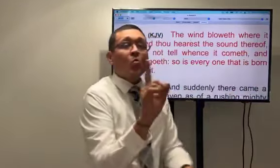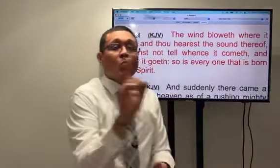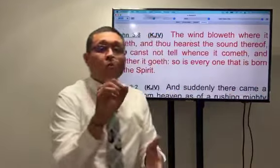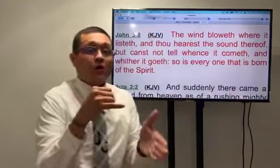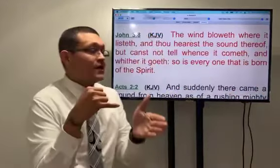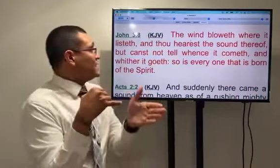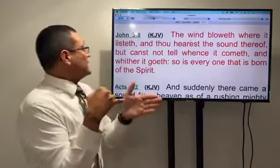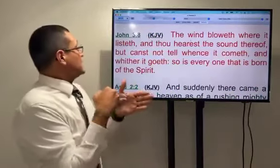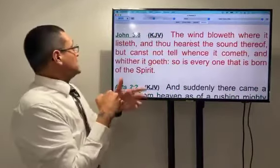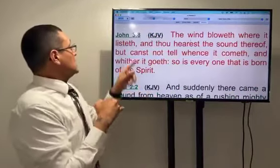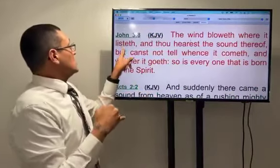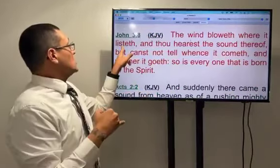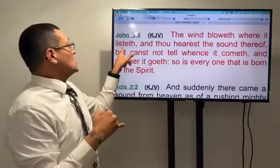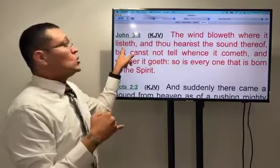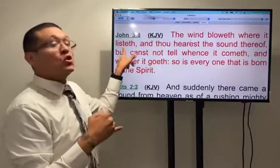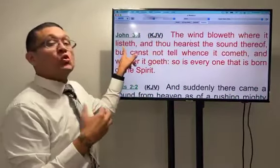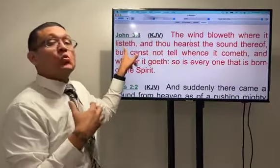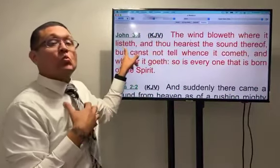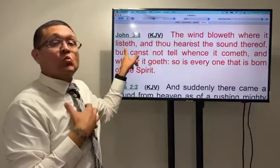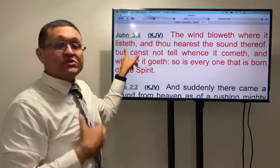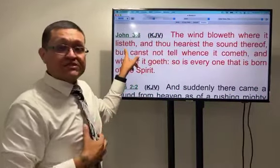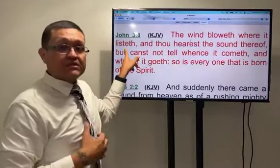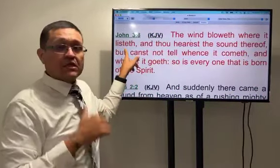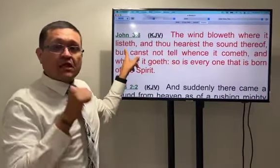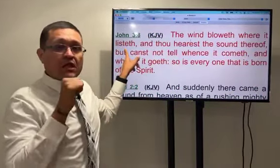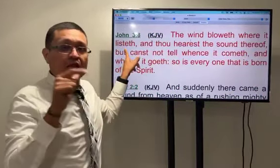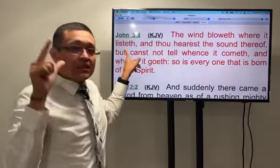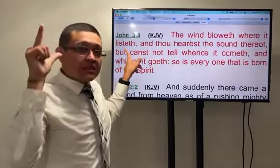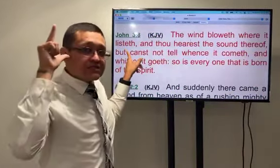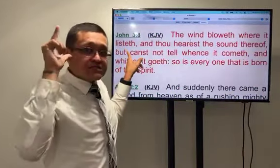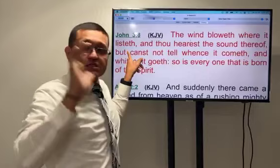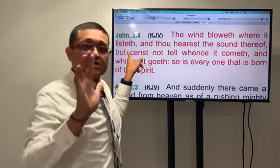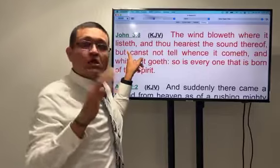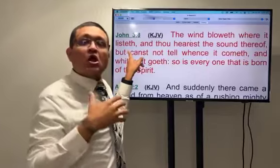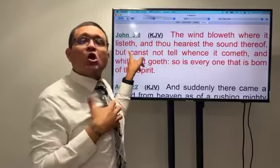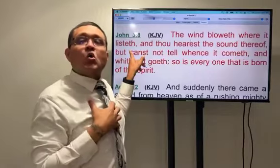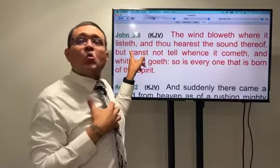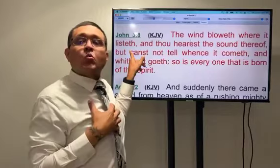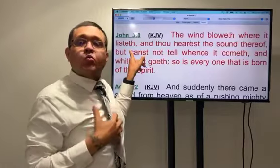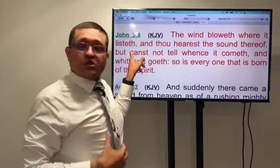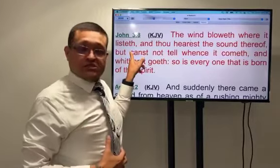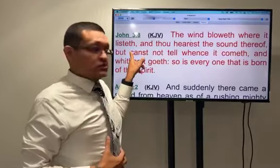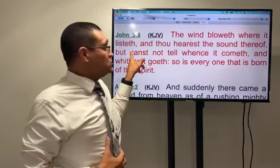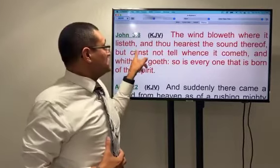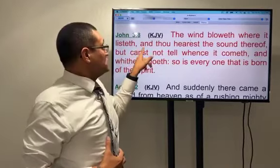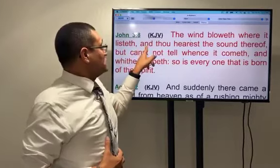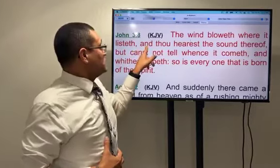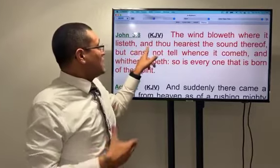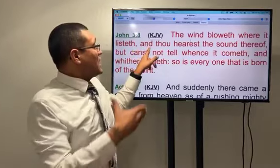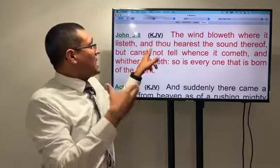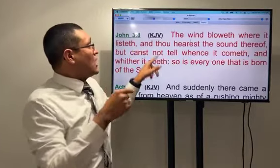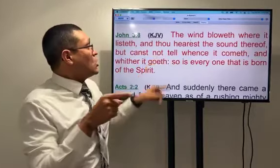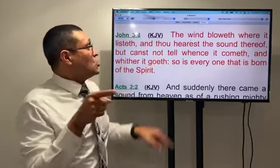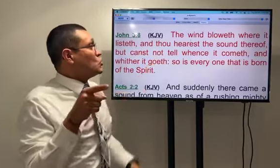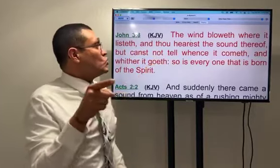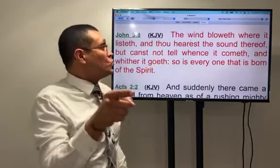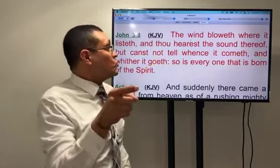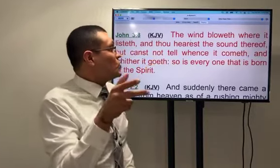where it listen not listen but wish and now